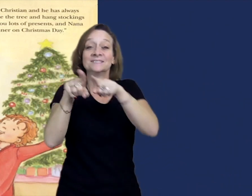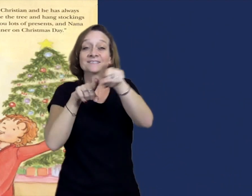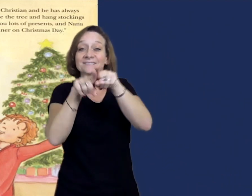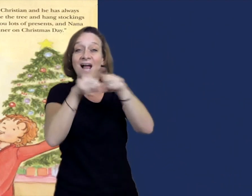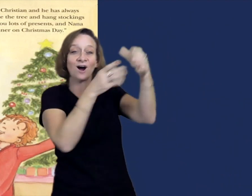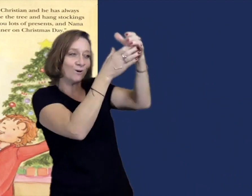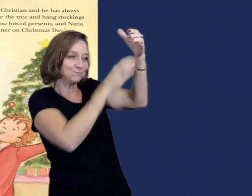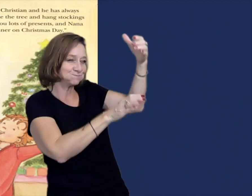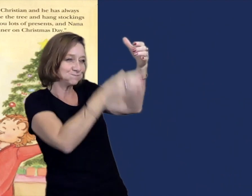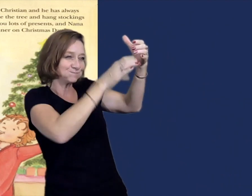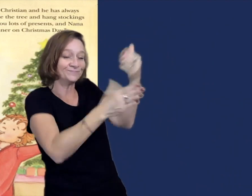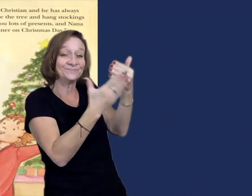by the fireplace.